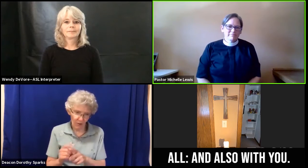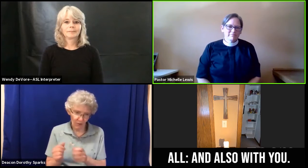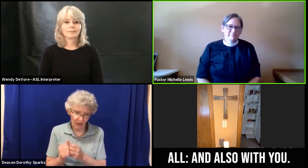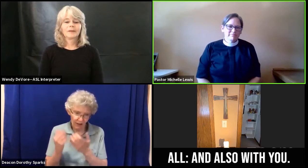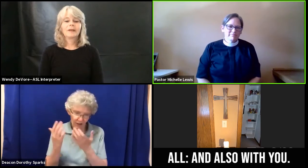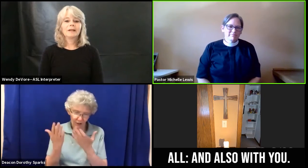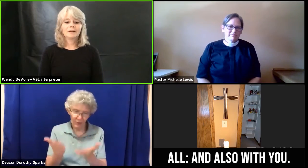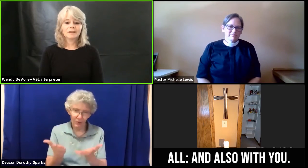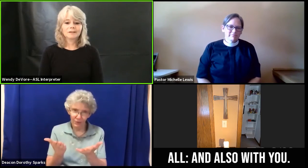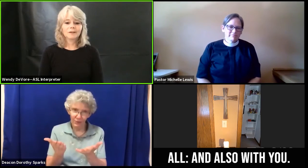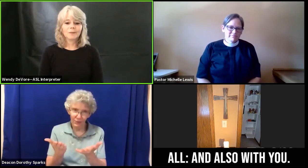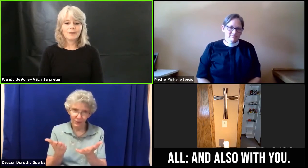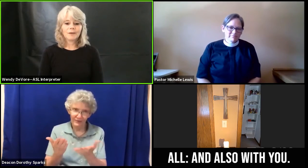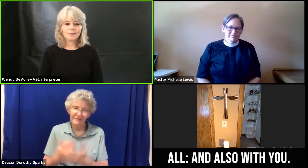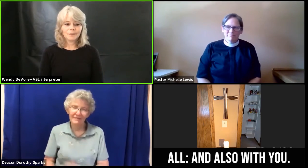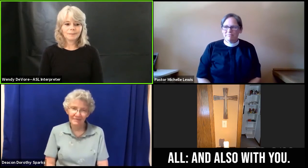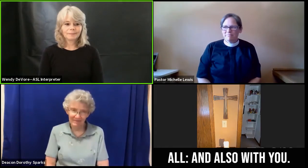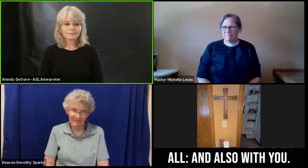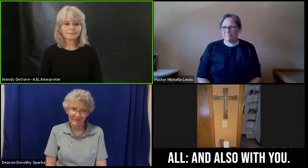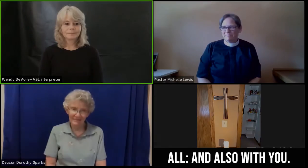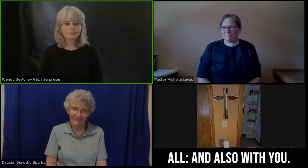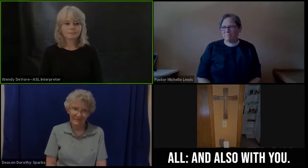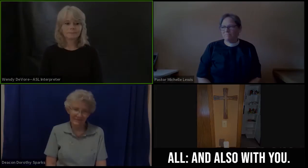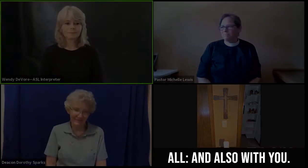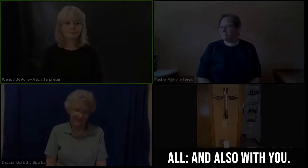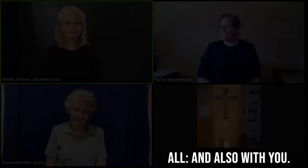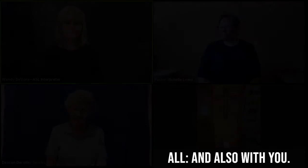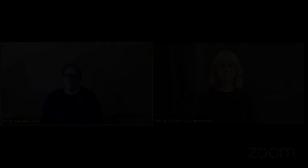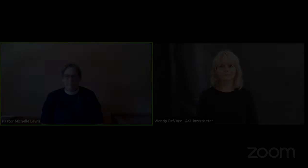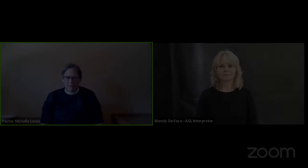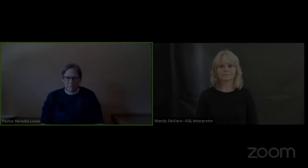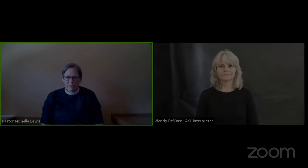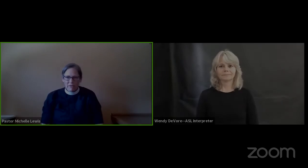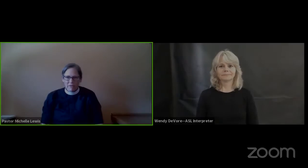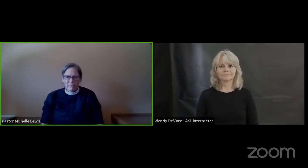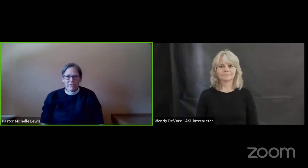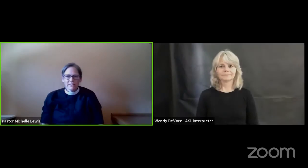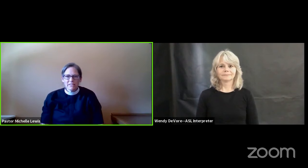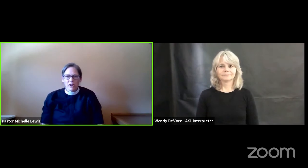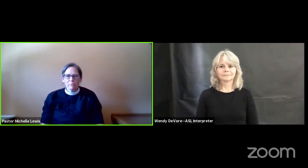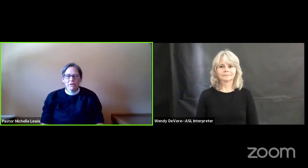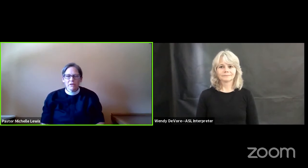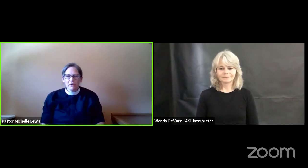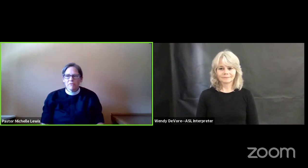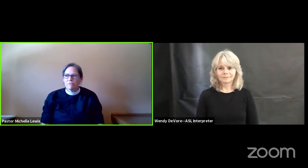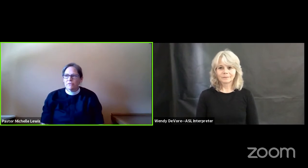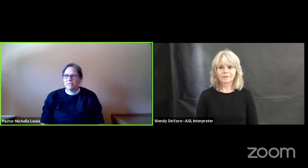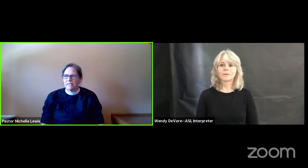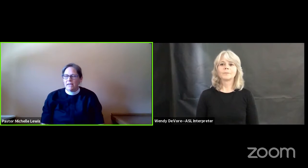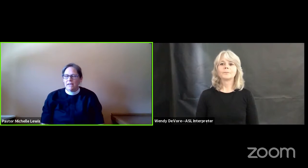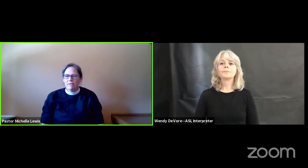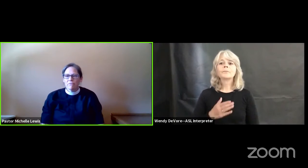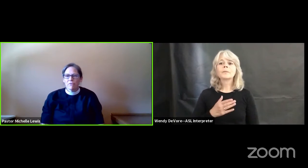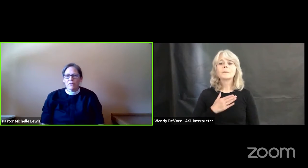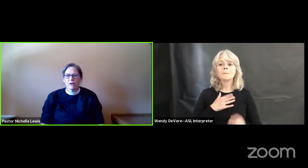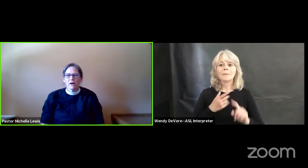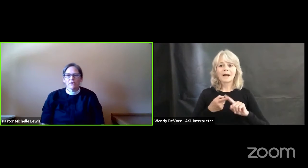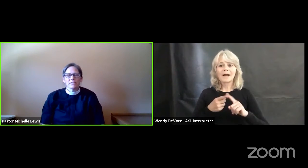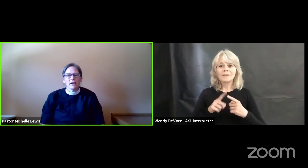and also with you my friends our prayer for the day for our time